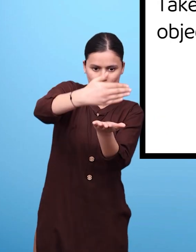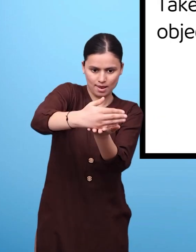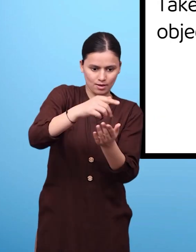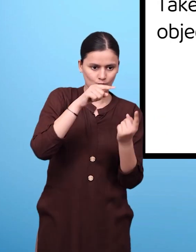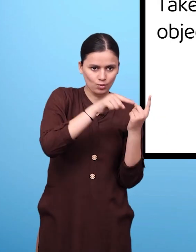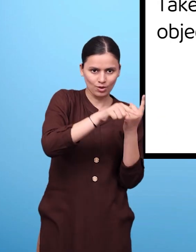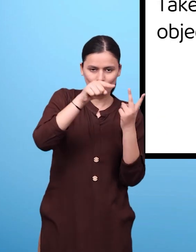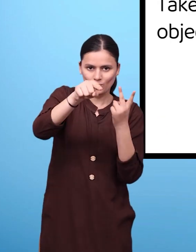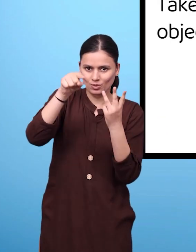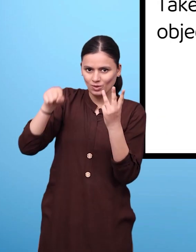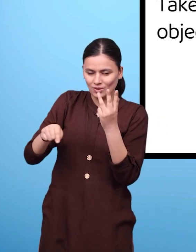with four faces